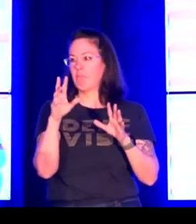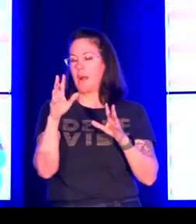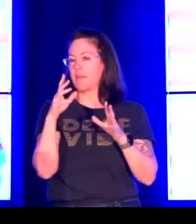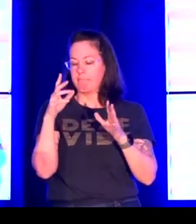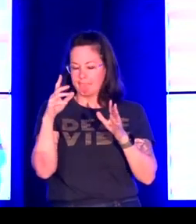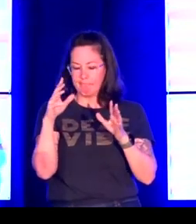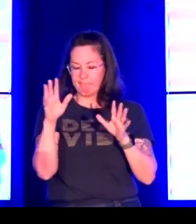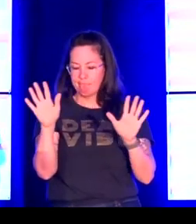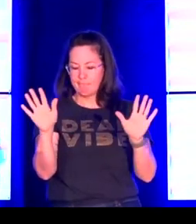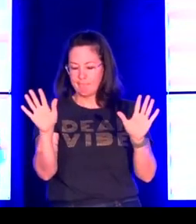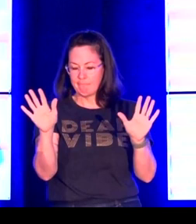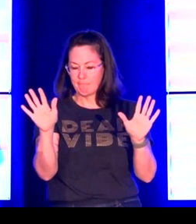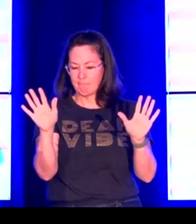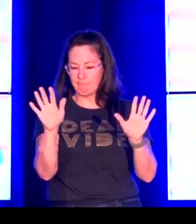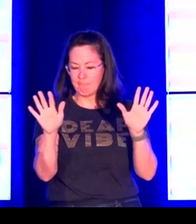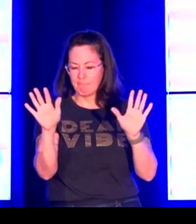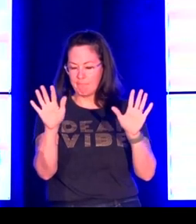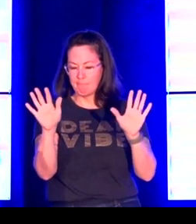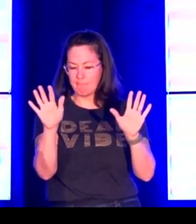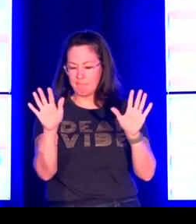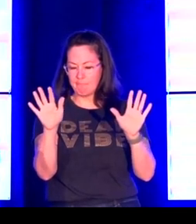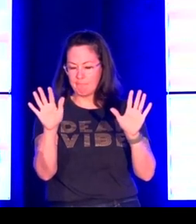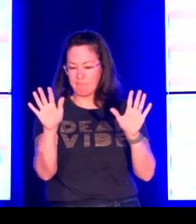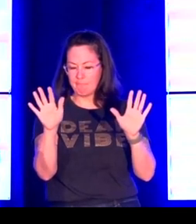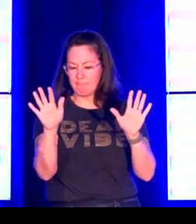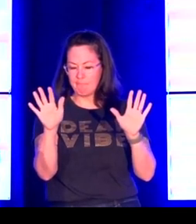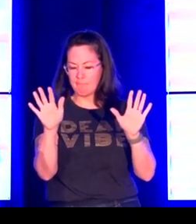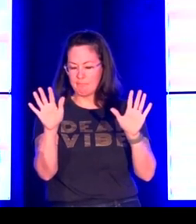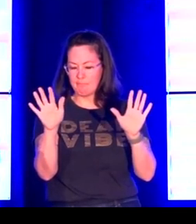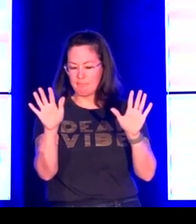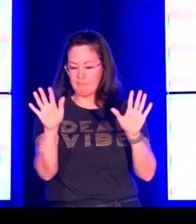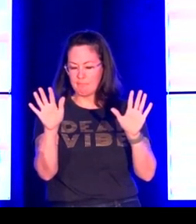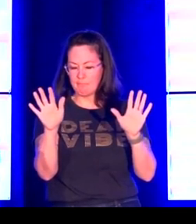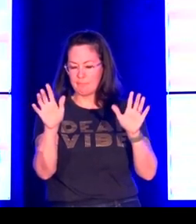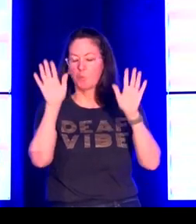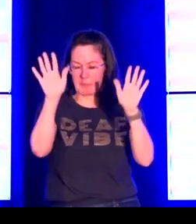% kind of did. Wait, let me make sure I'm saying this right.